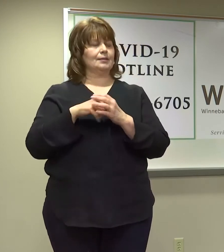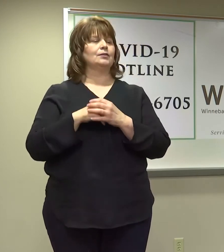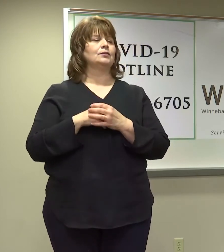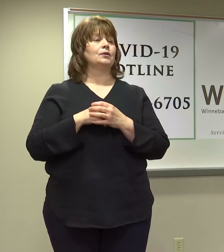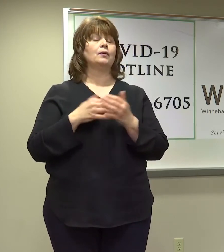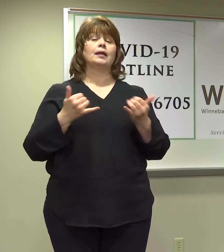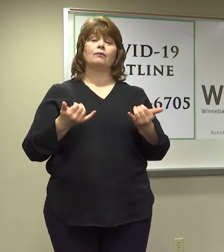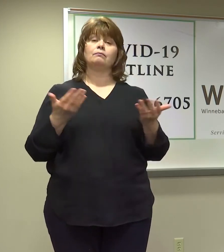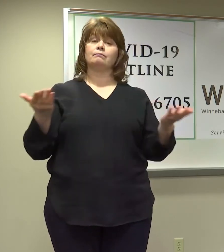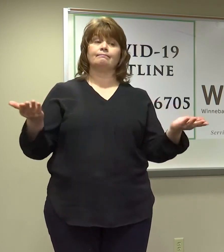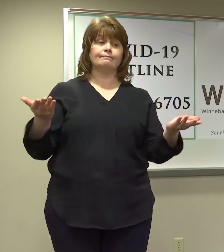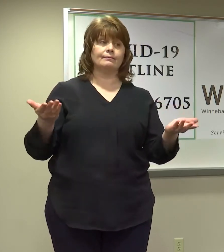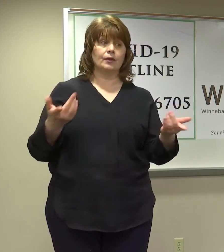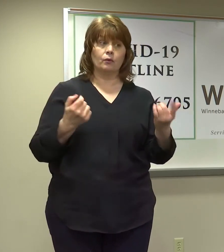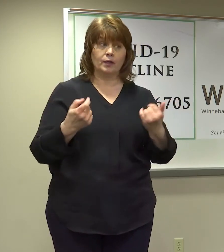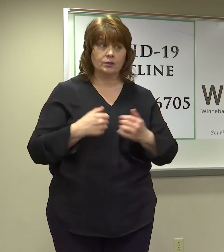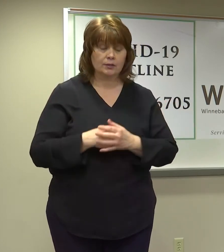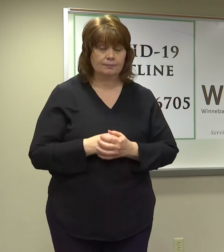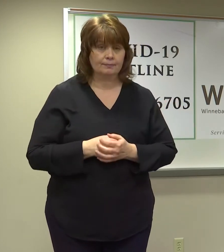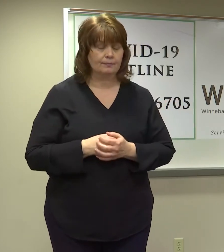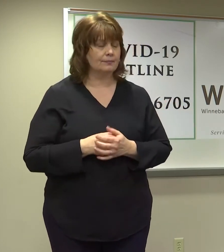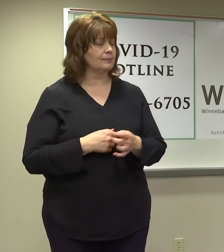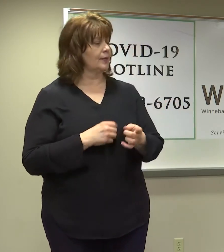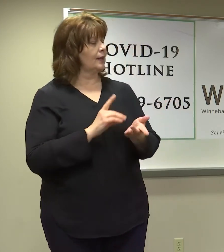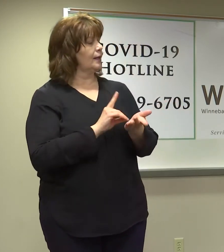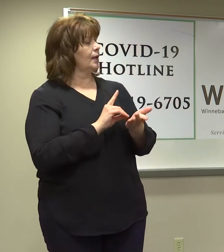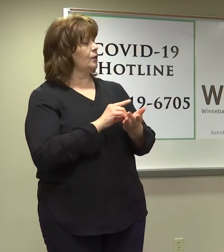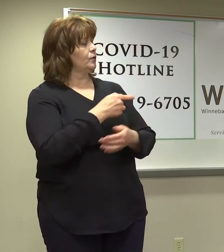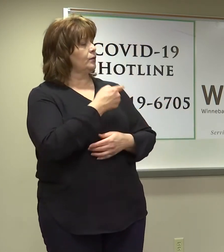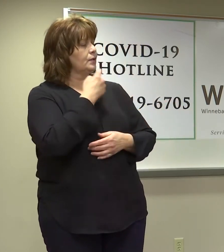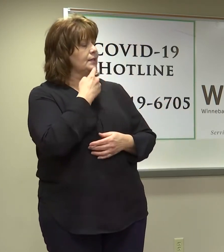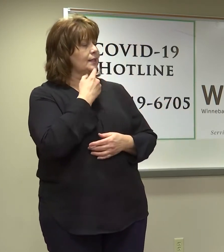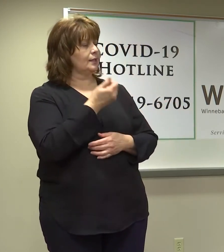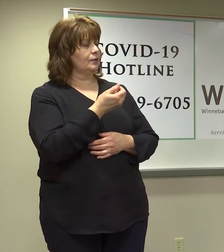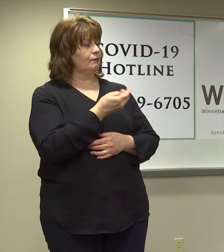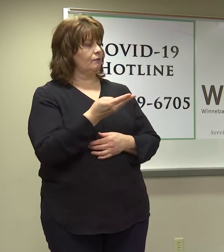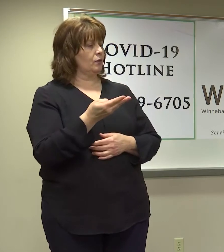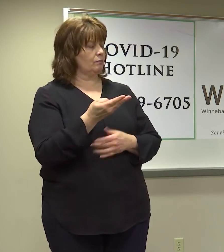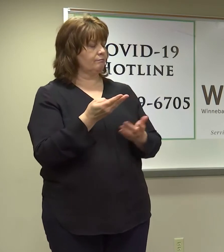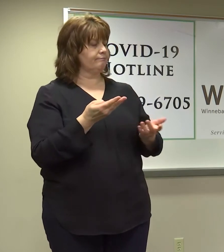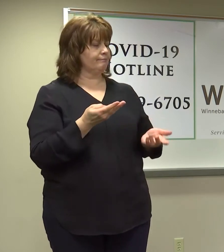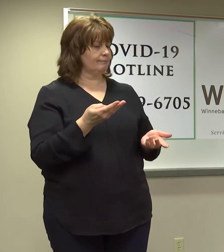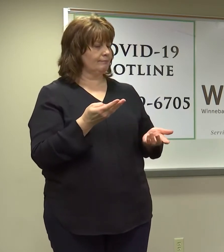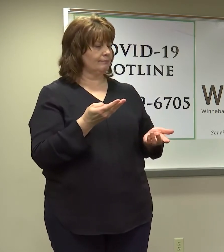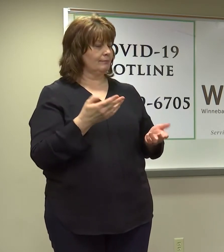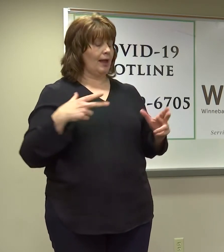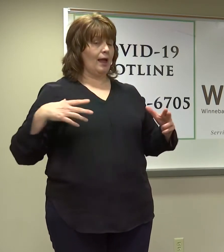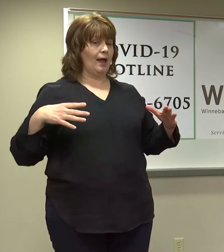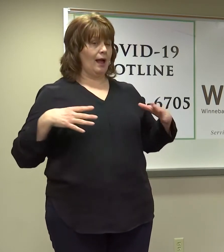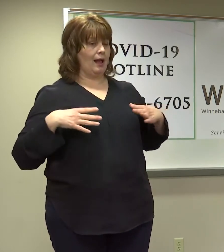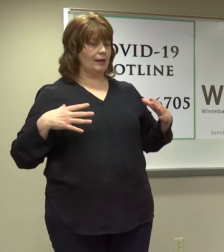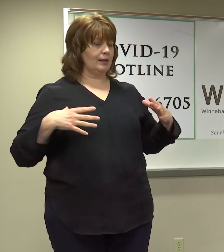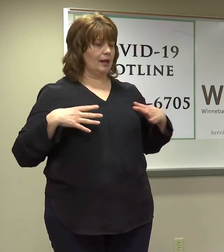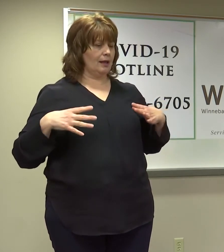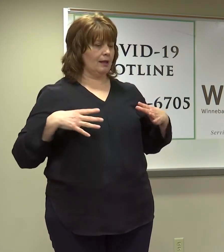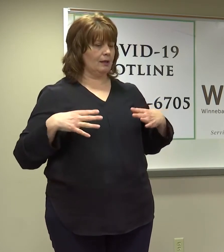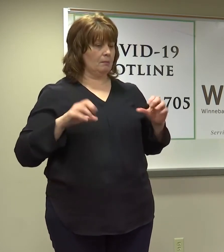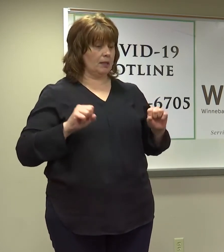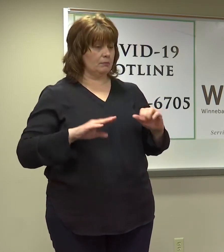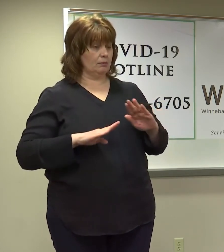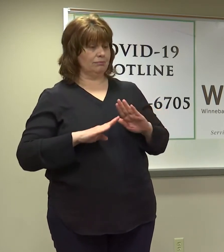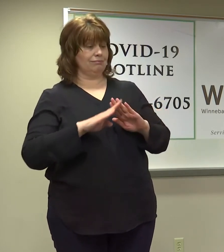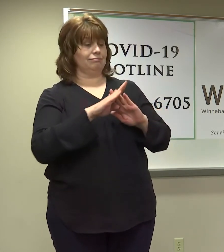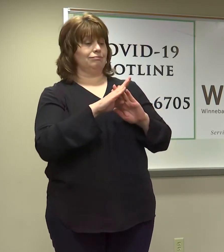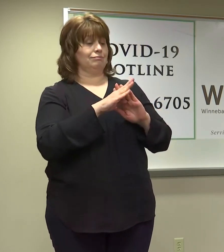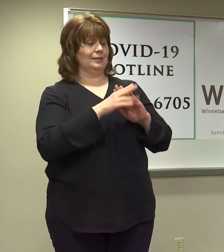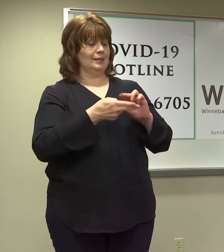to take any questions. Dr. Martell, you said that there was a couple of, you know, holiday spike potential, I guess, right off the bat